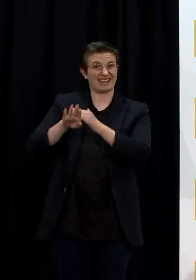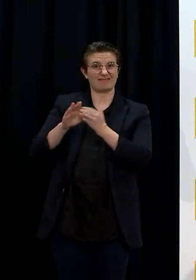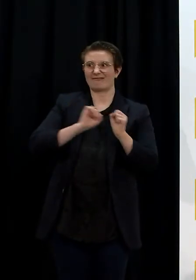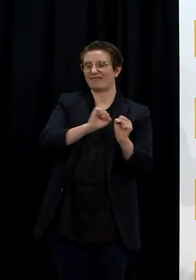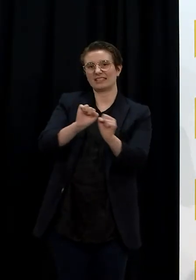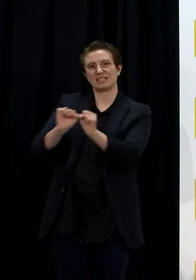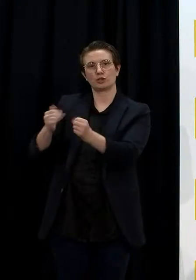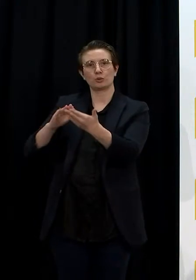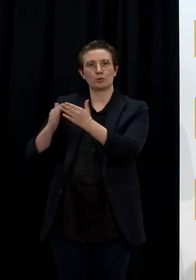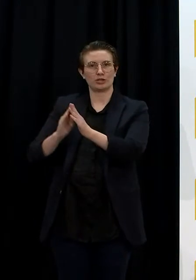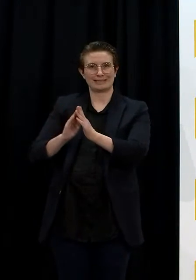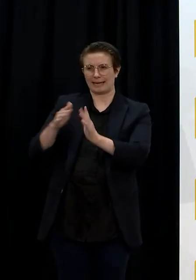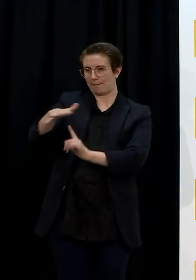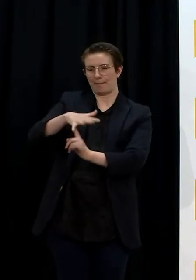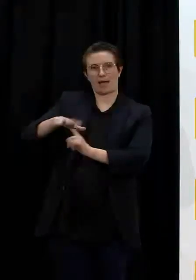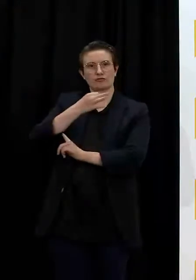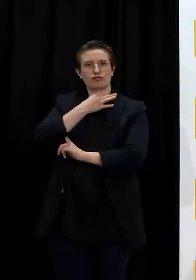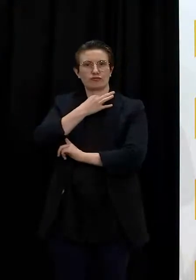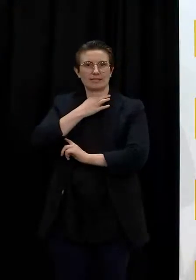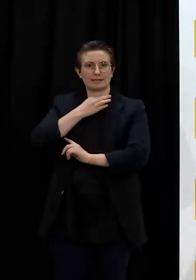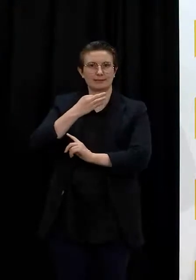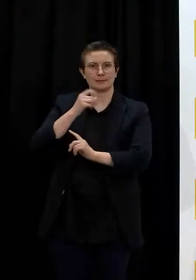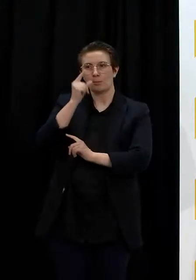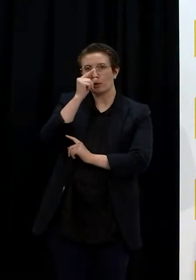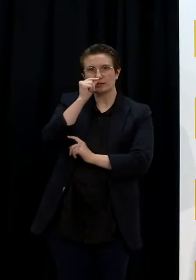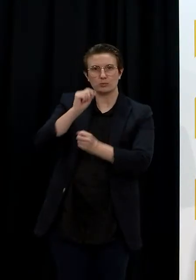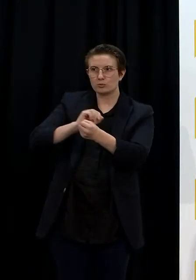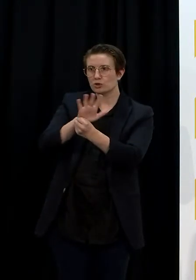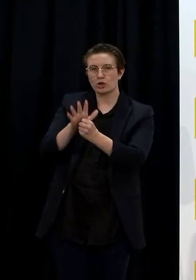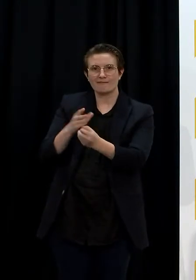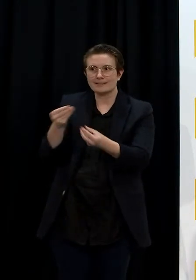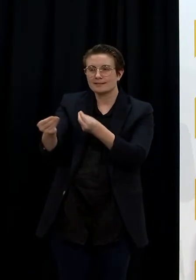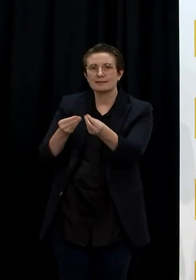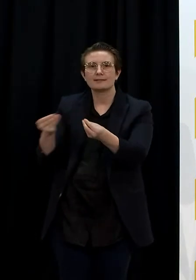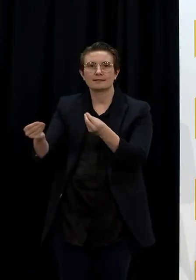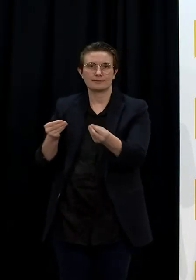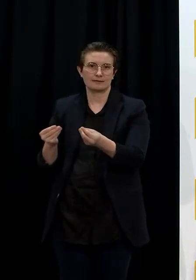last-minute information on the cases we're reporting today.